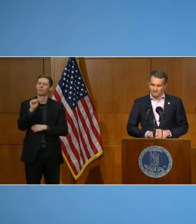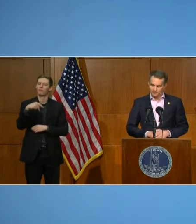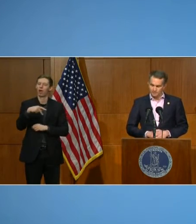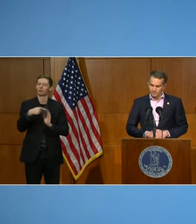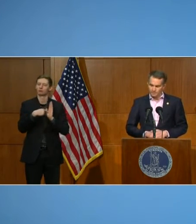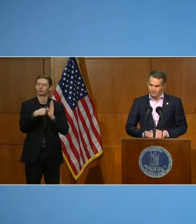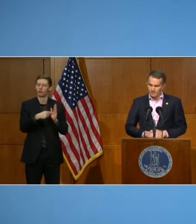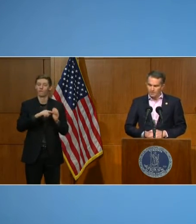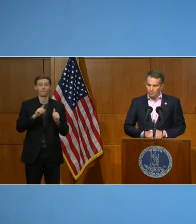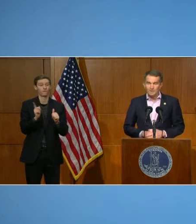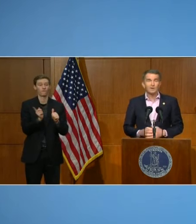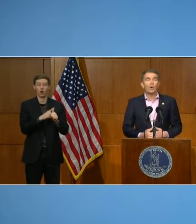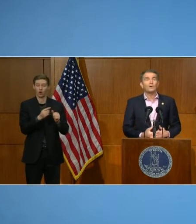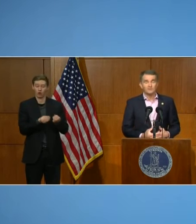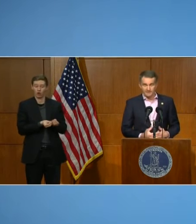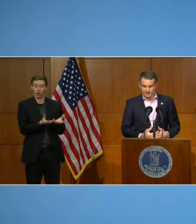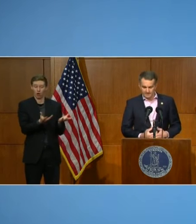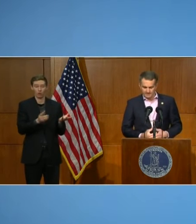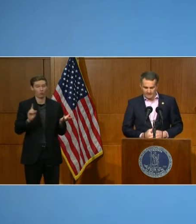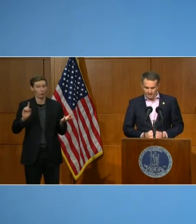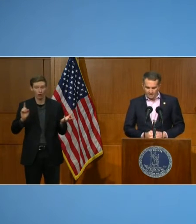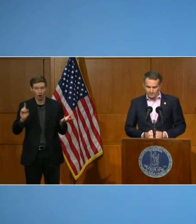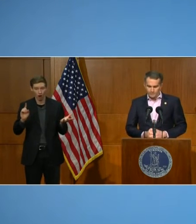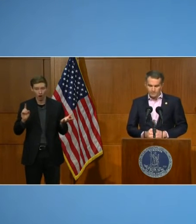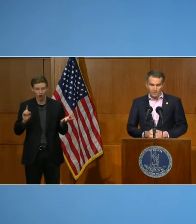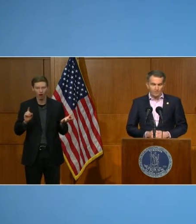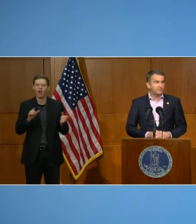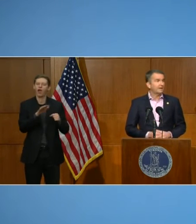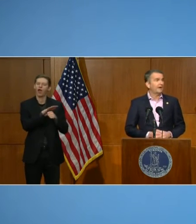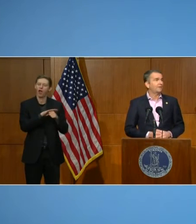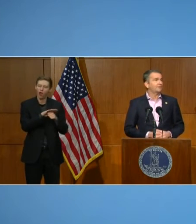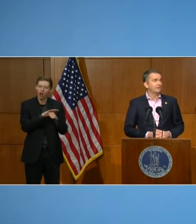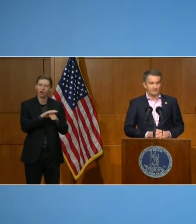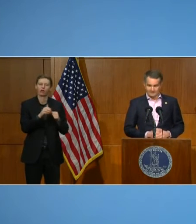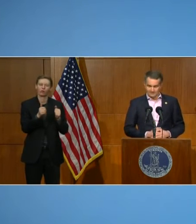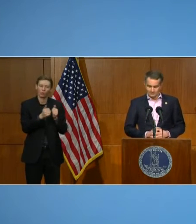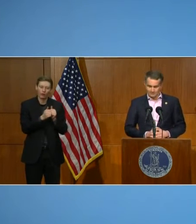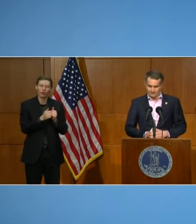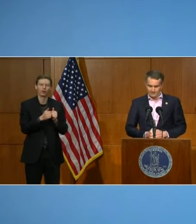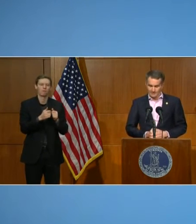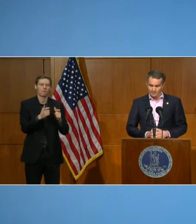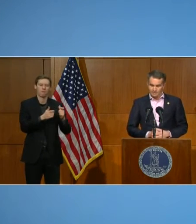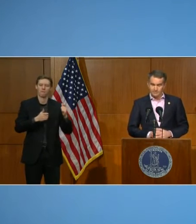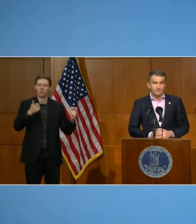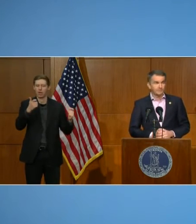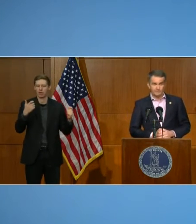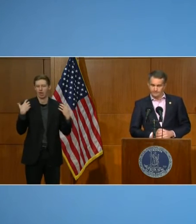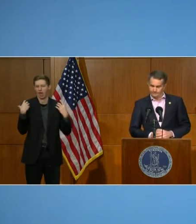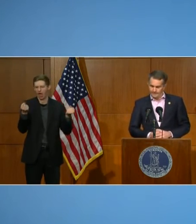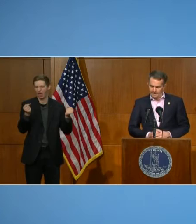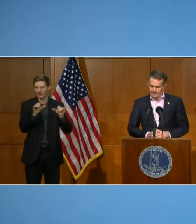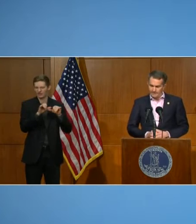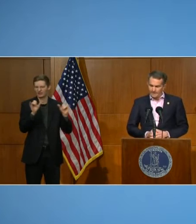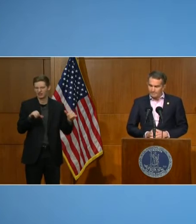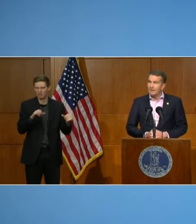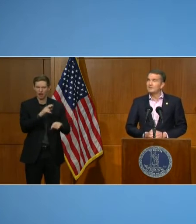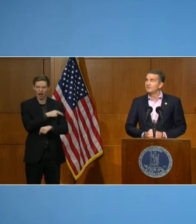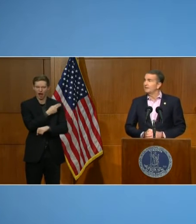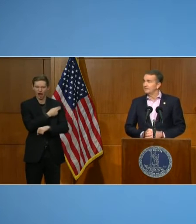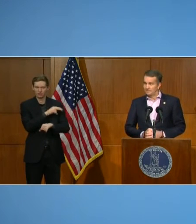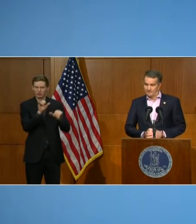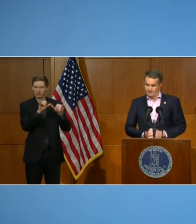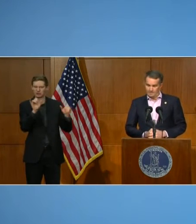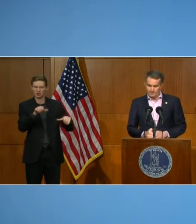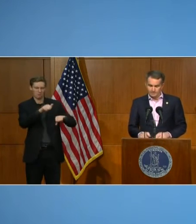vaccine distribution went largely to areas with large health districts, health systems. That